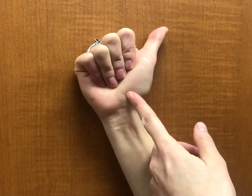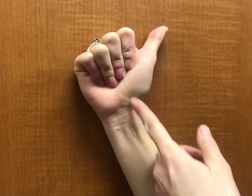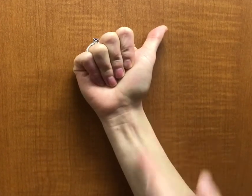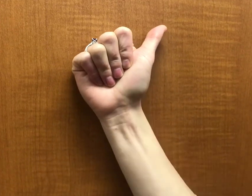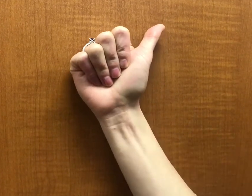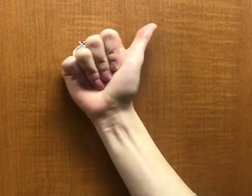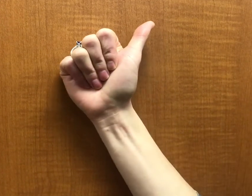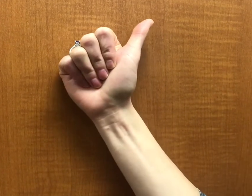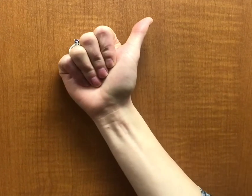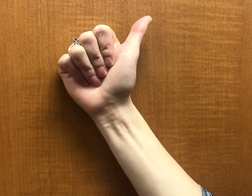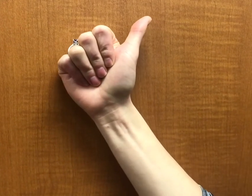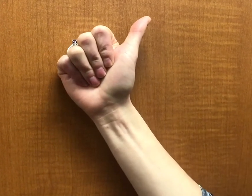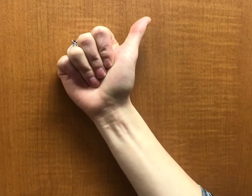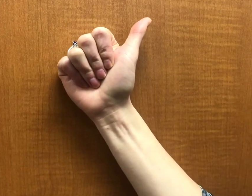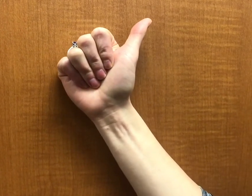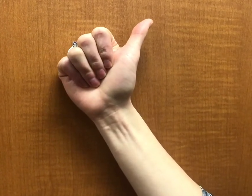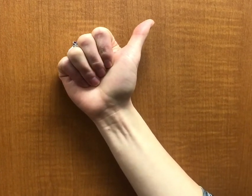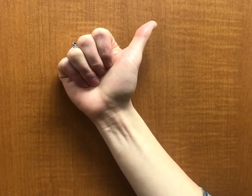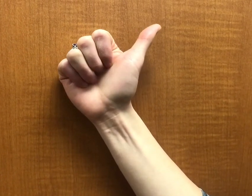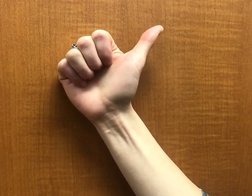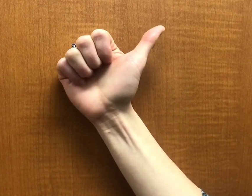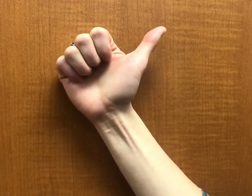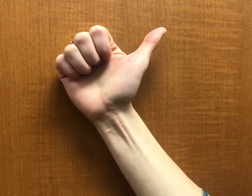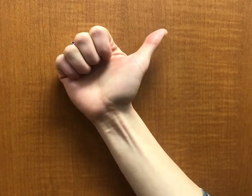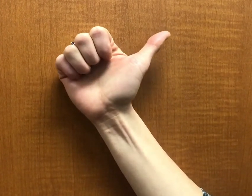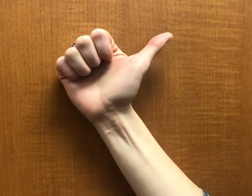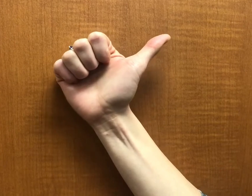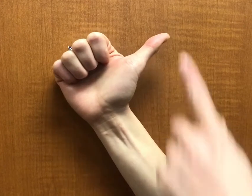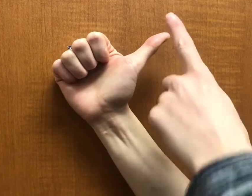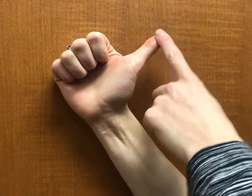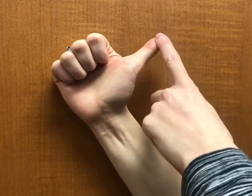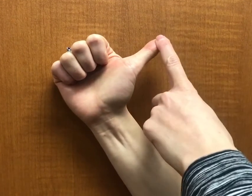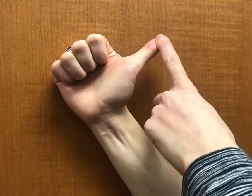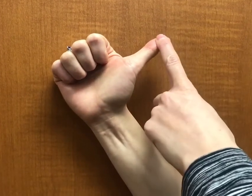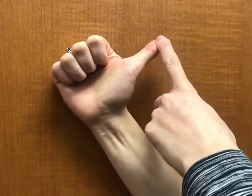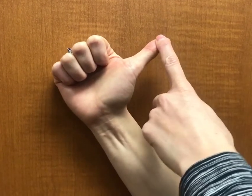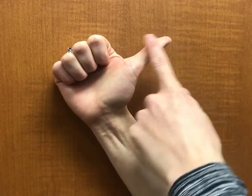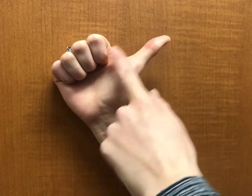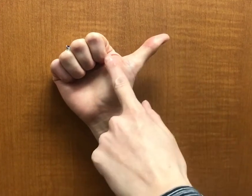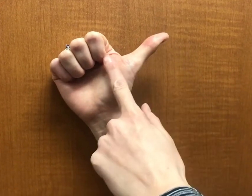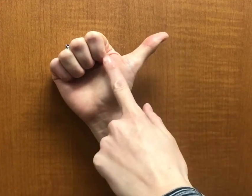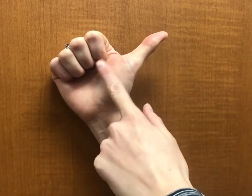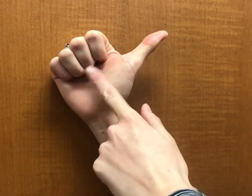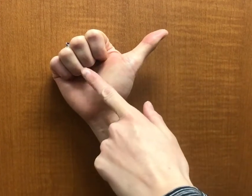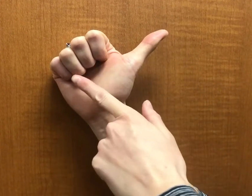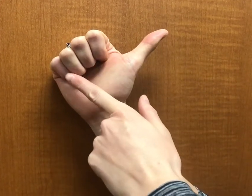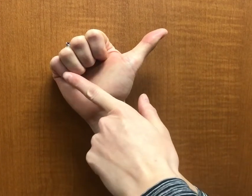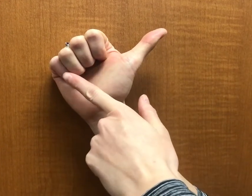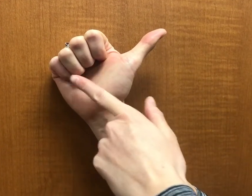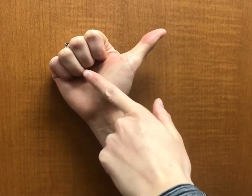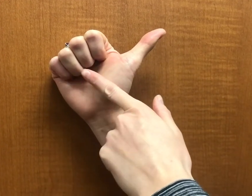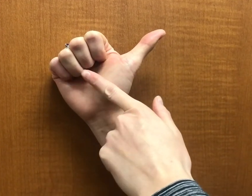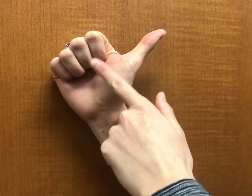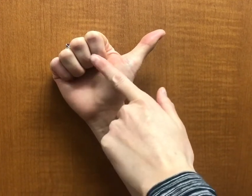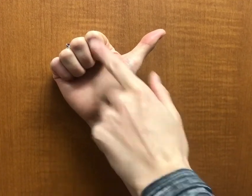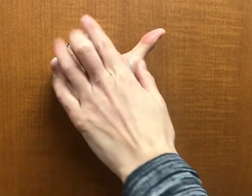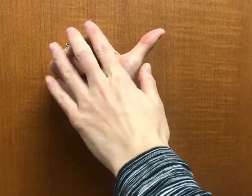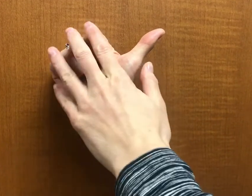And lastly, you're going to make a full fist, keeping the thumb out, curling the IP joints here and